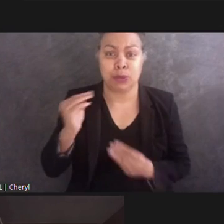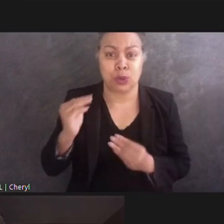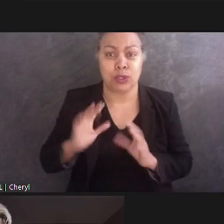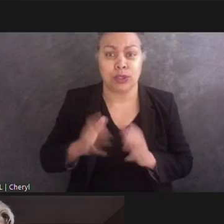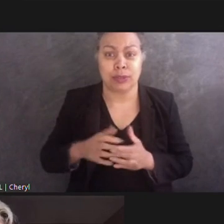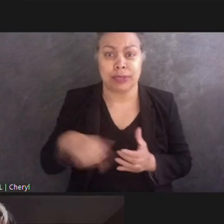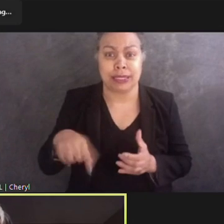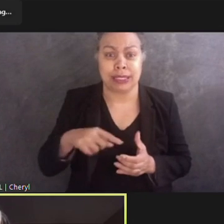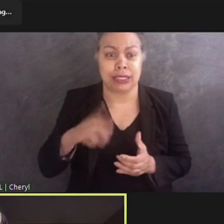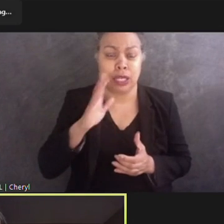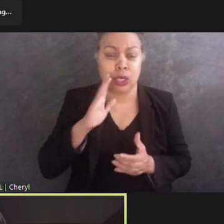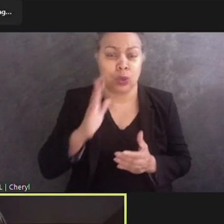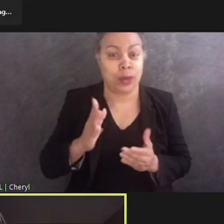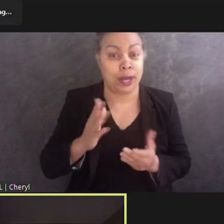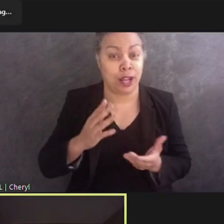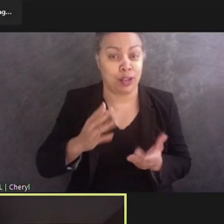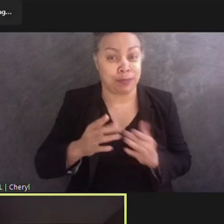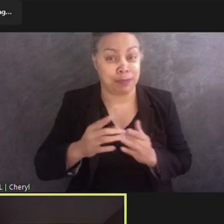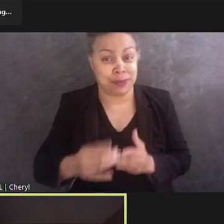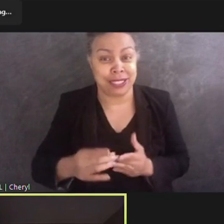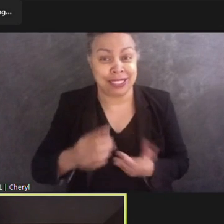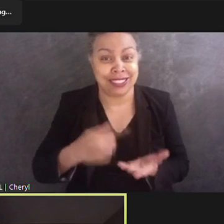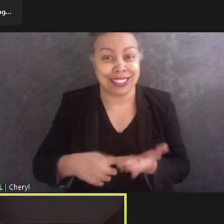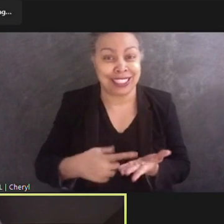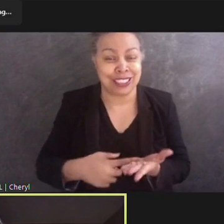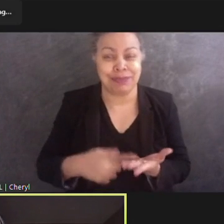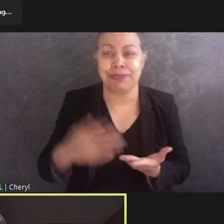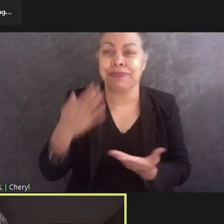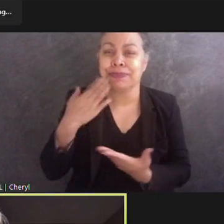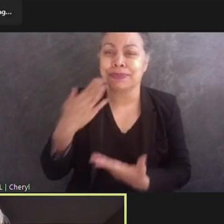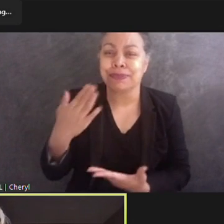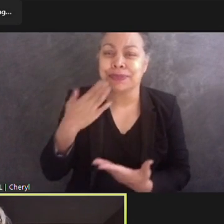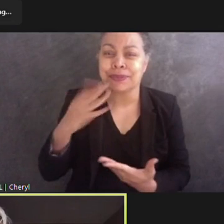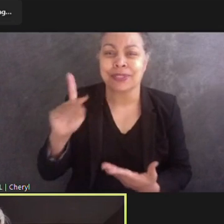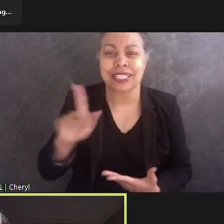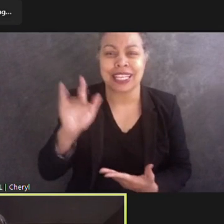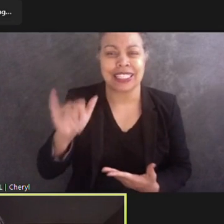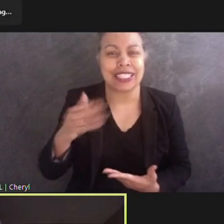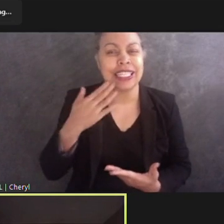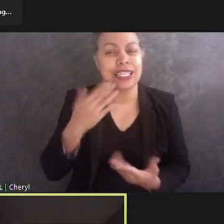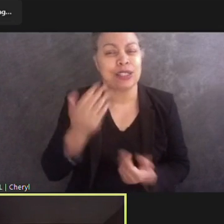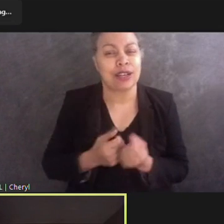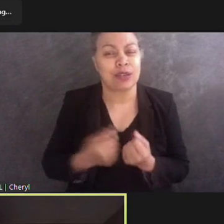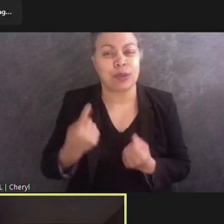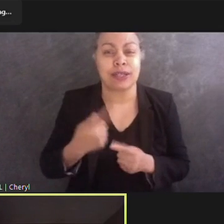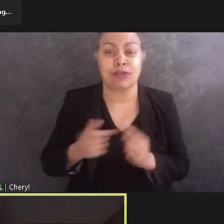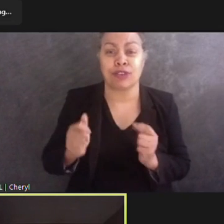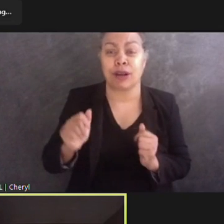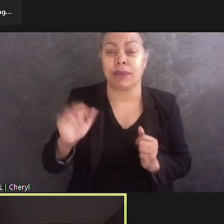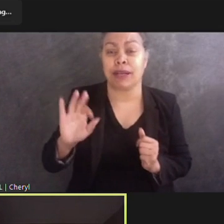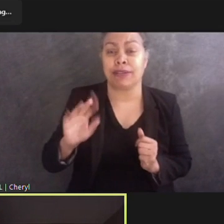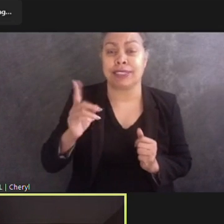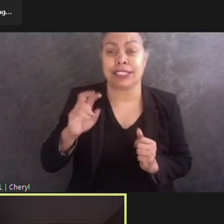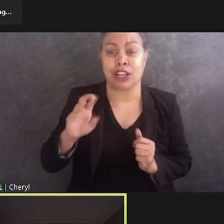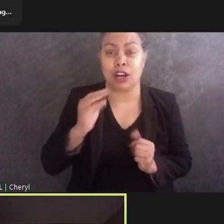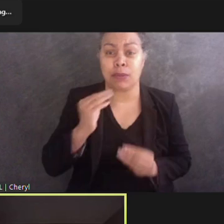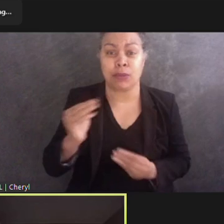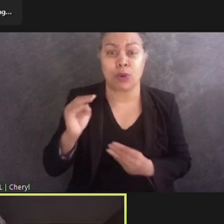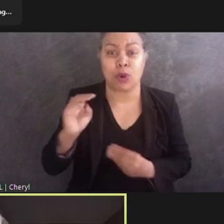Thank you Kelly. Thank you everyone from the FDR Memorial Legacy Team for your hard work on this webinar. I'm Mary